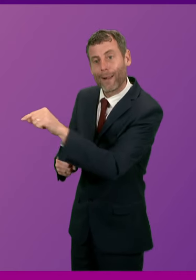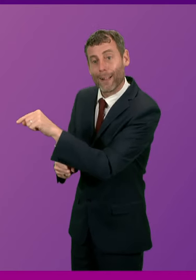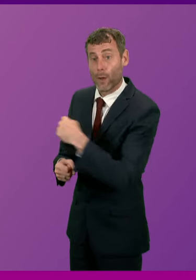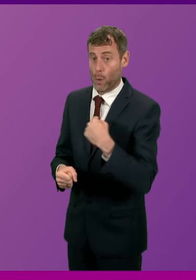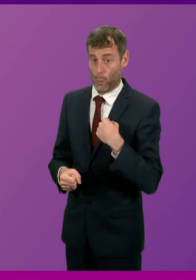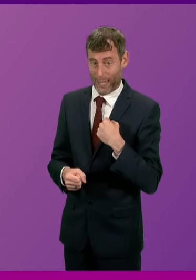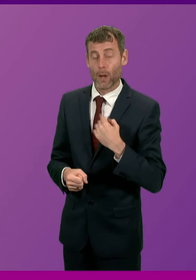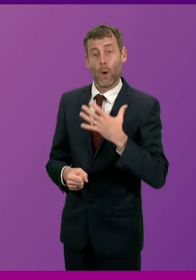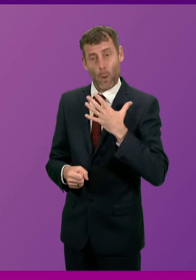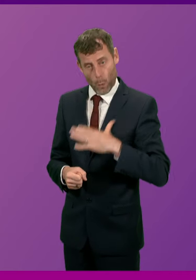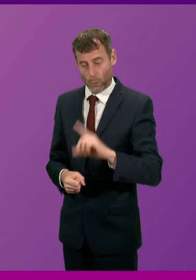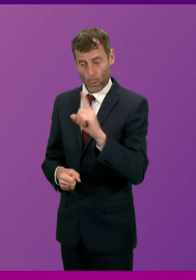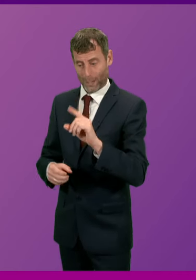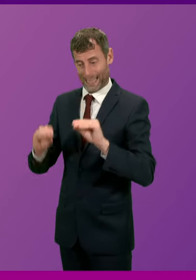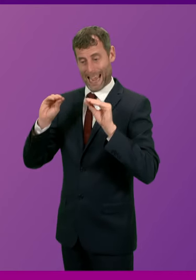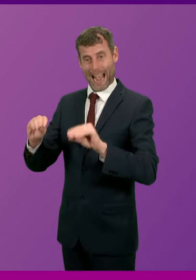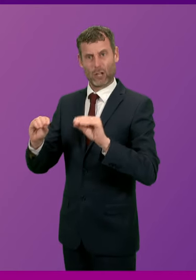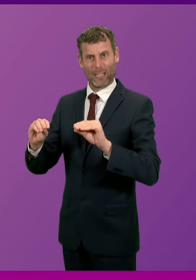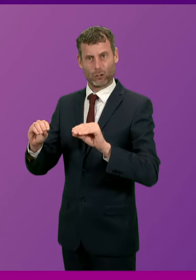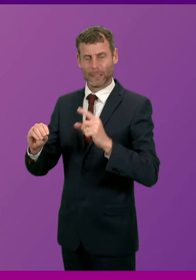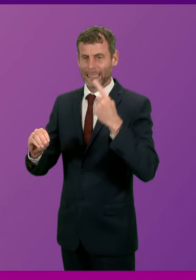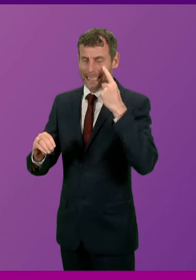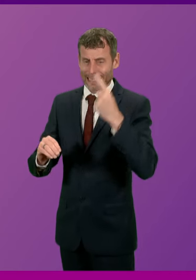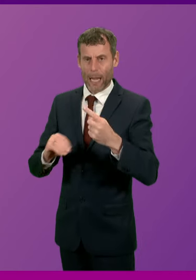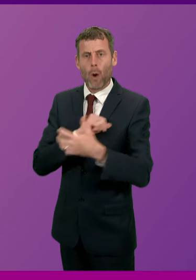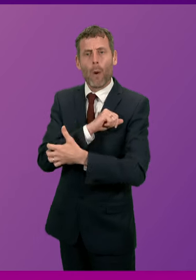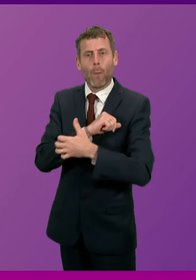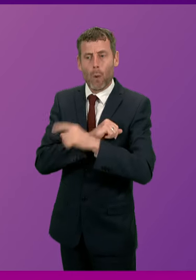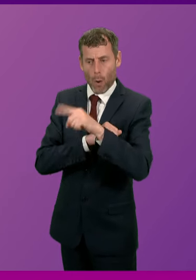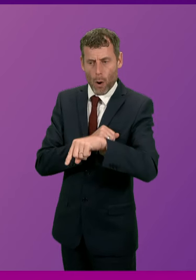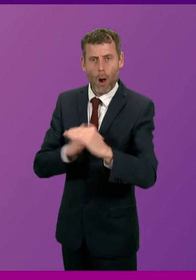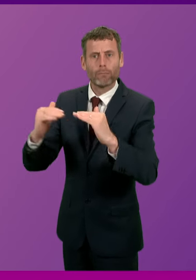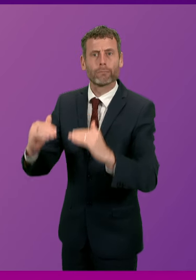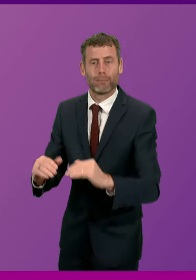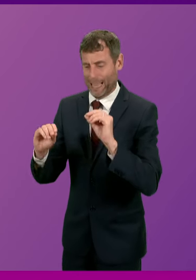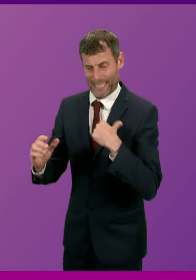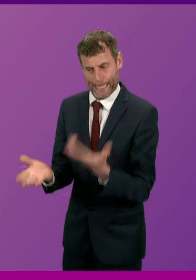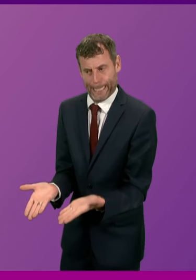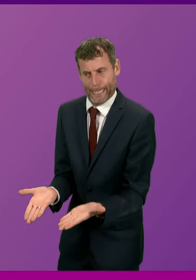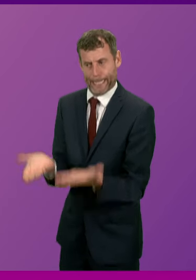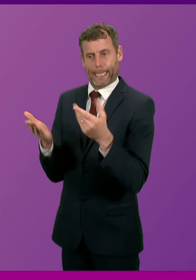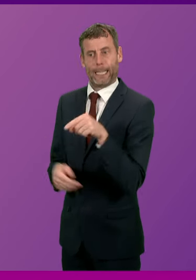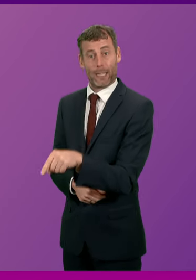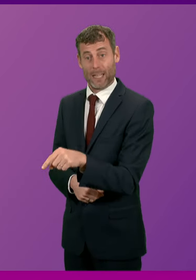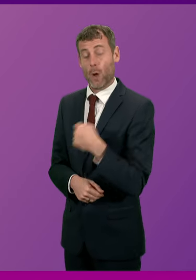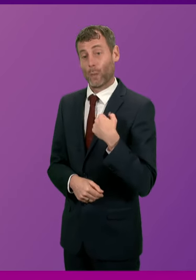determined to close the poverty-related attainment gap and to reducing teacher workload. I do not believe these aims will be achieved by councils employing